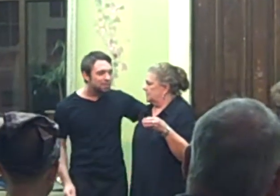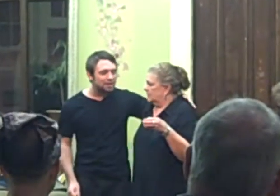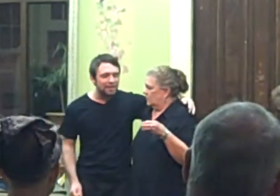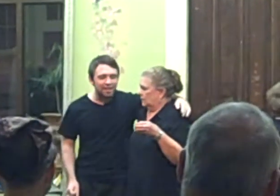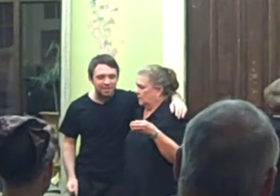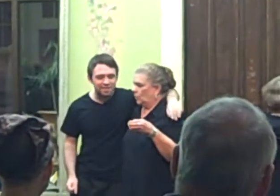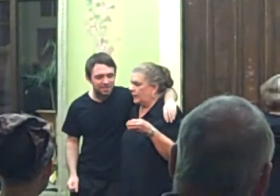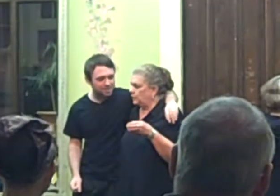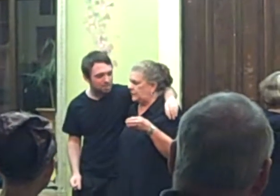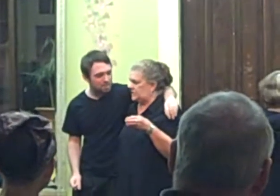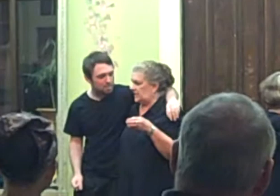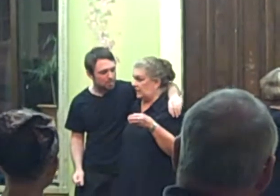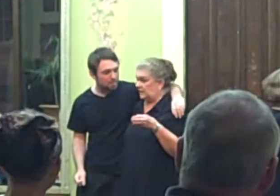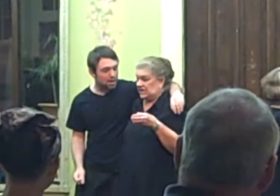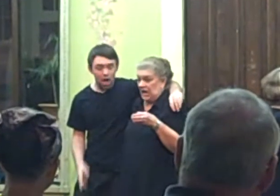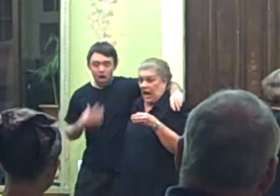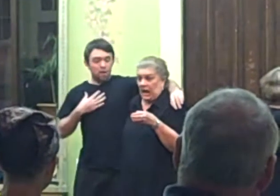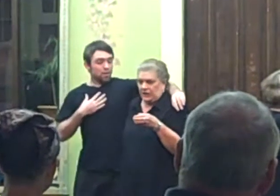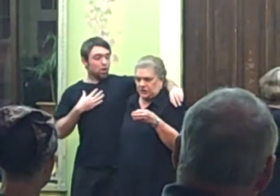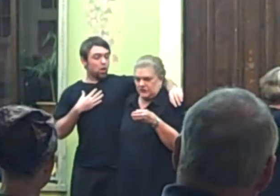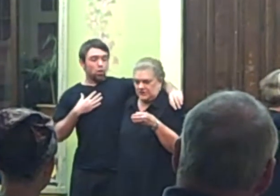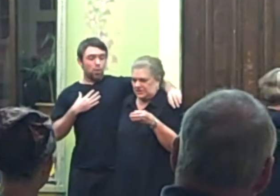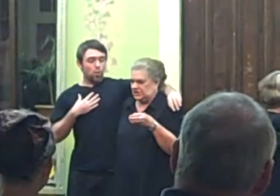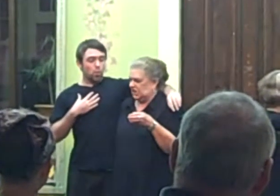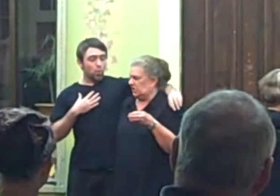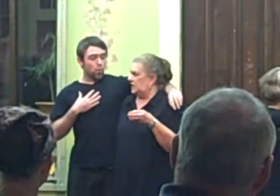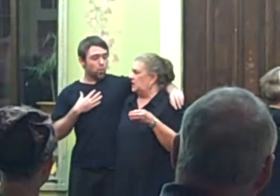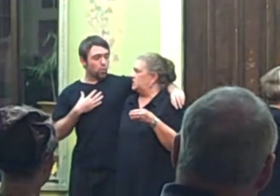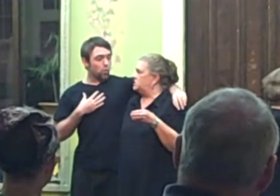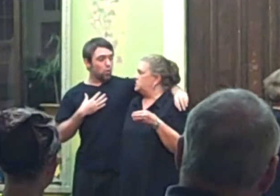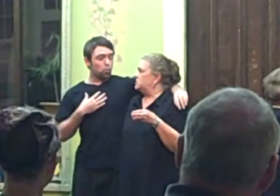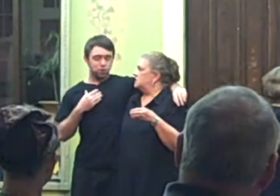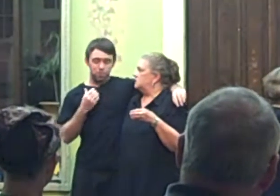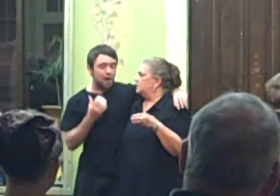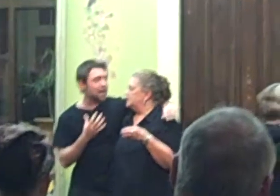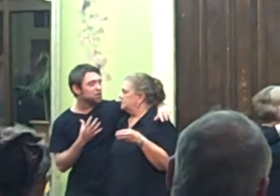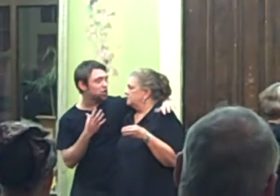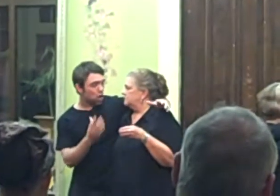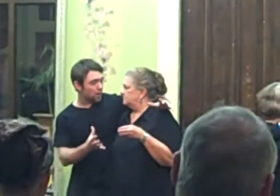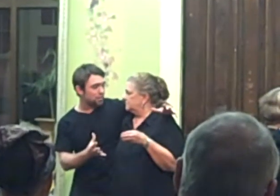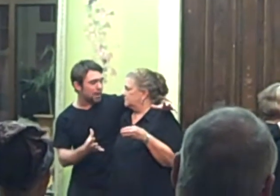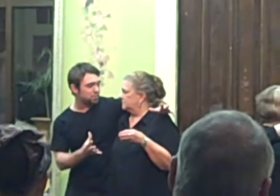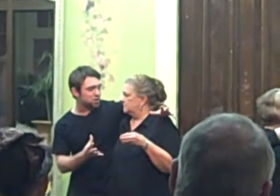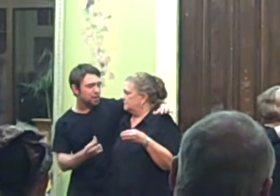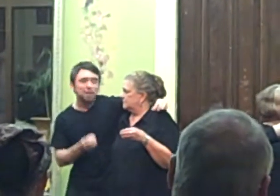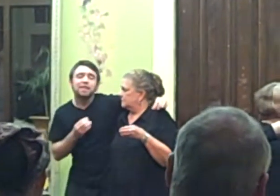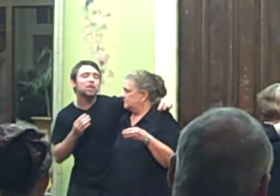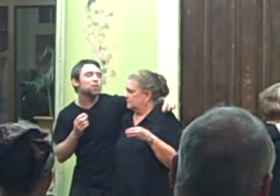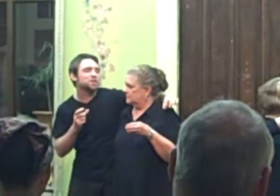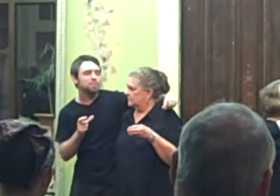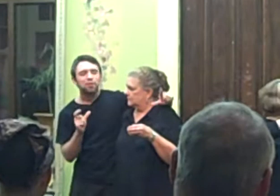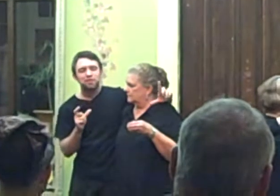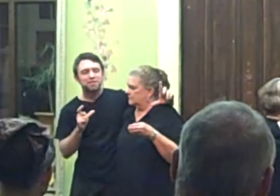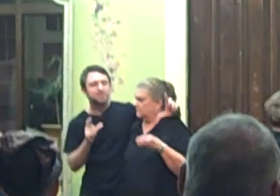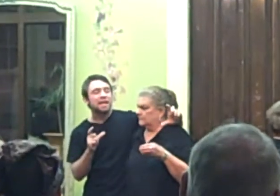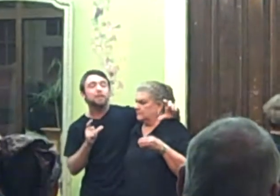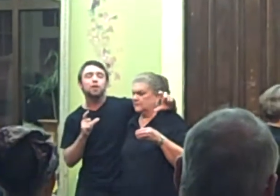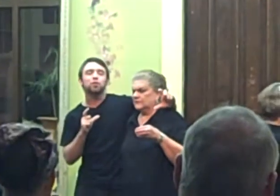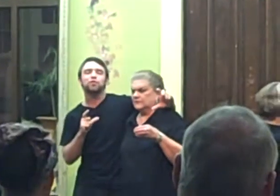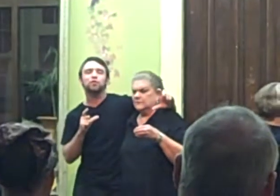Please. One wouldn't carry cash in this day and age. Would you mind showing me? I'm just a bit curious about this thing they refer